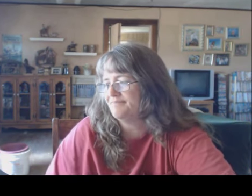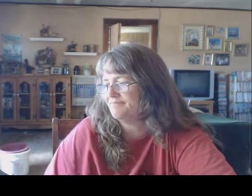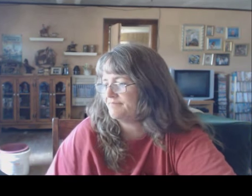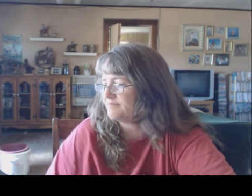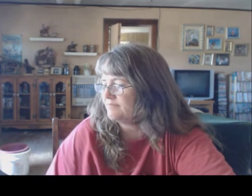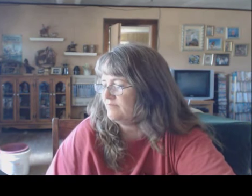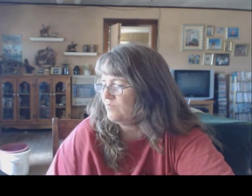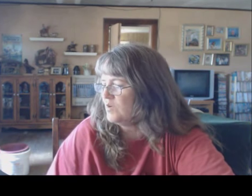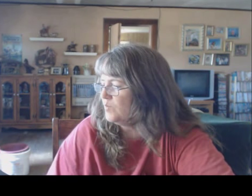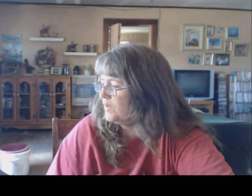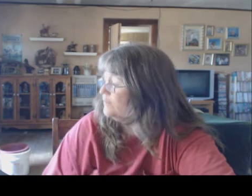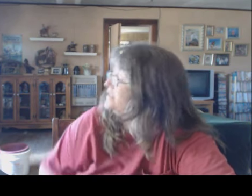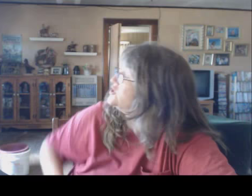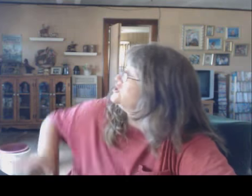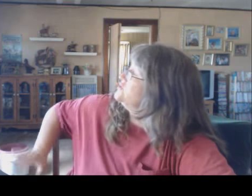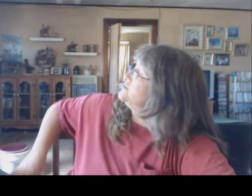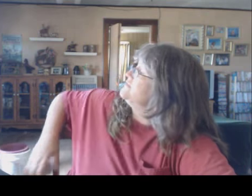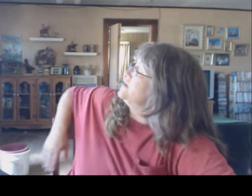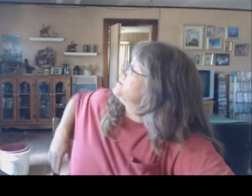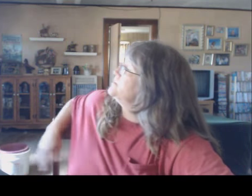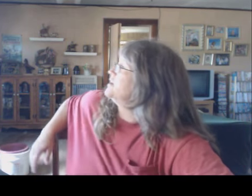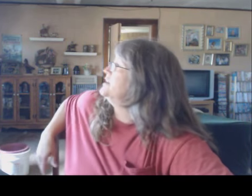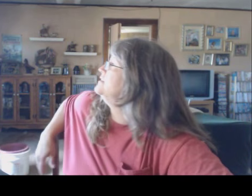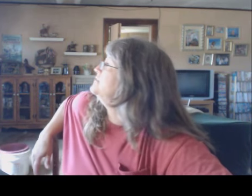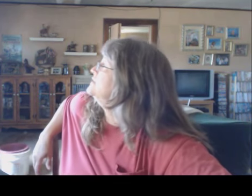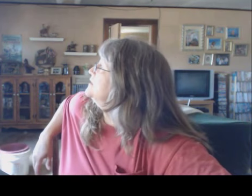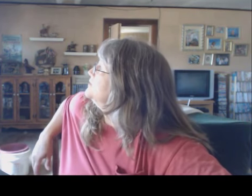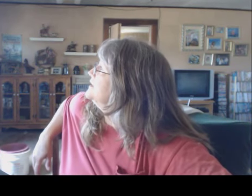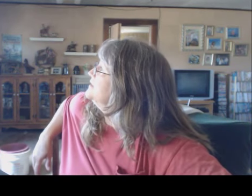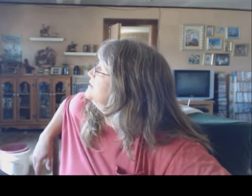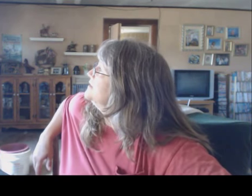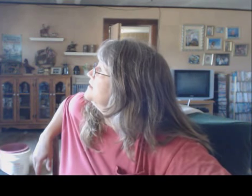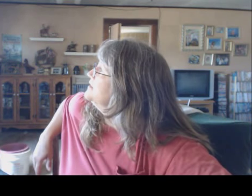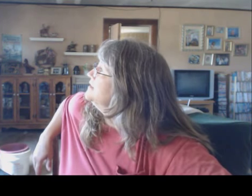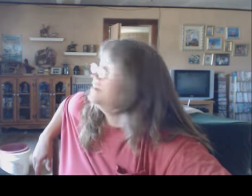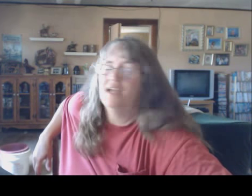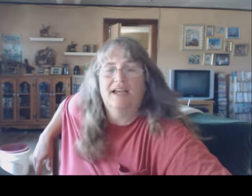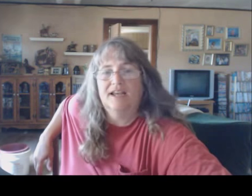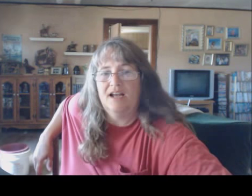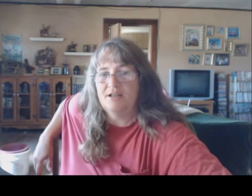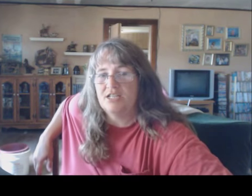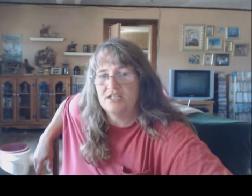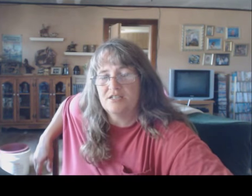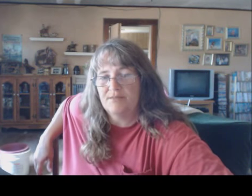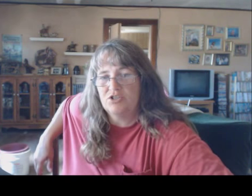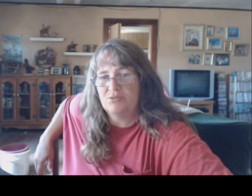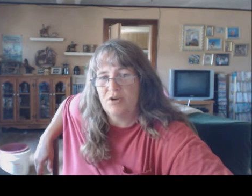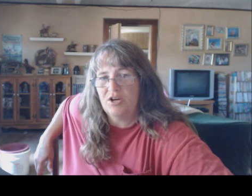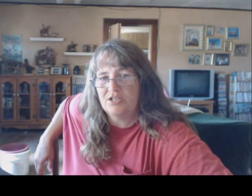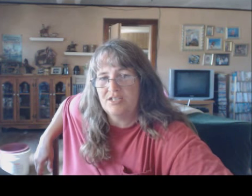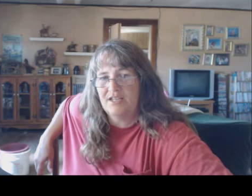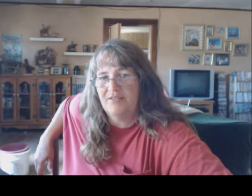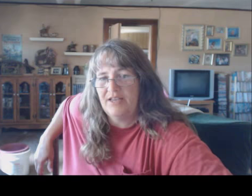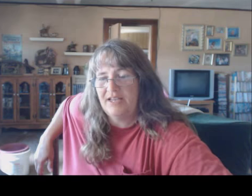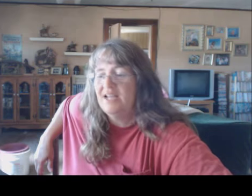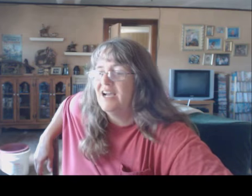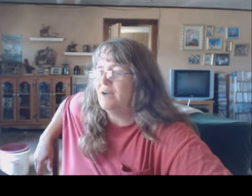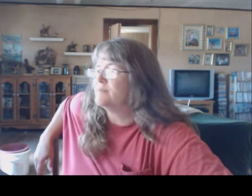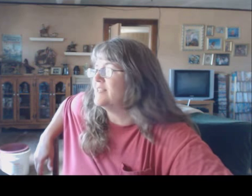we went to the farmer's market didn't we and i took some lotion bars and that i'm